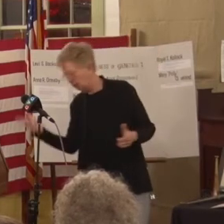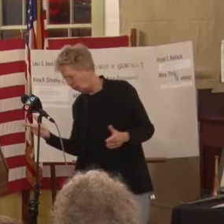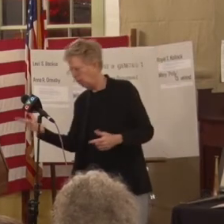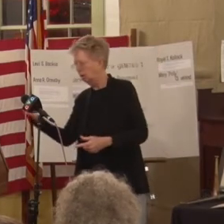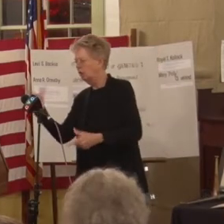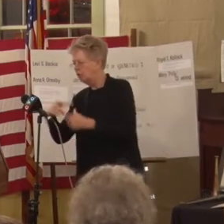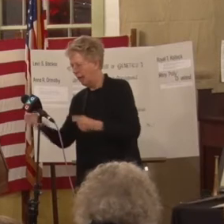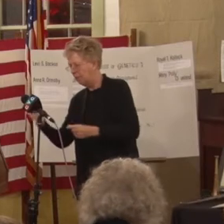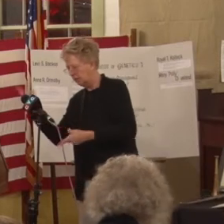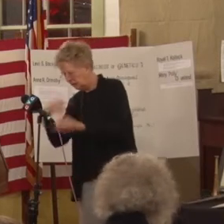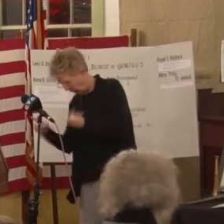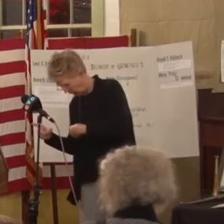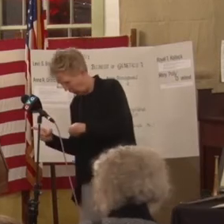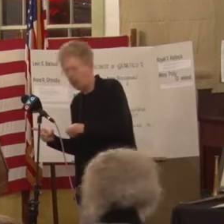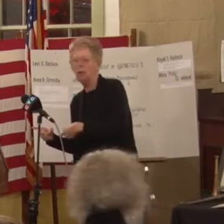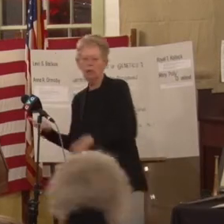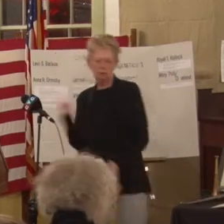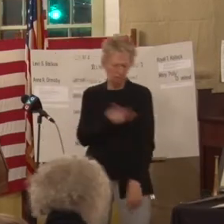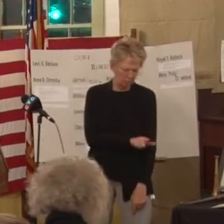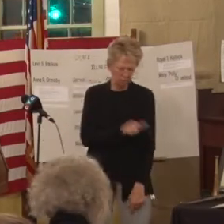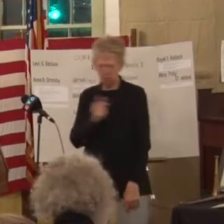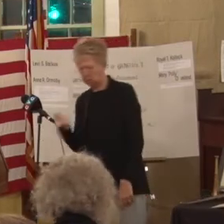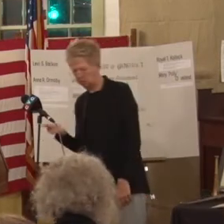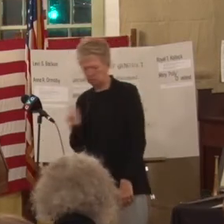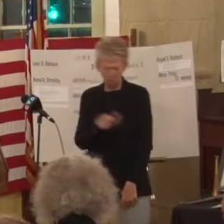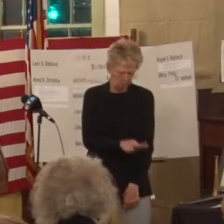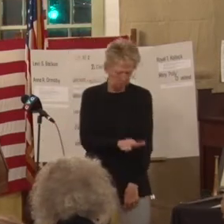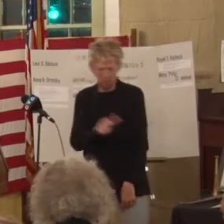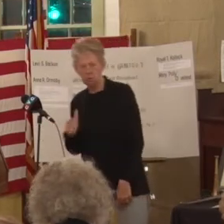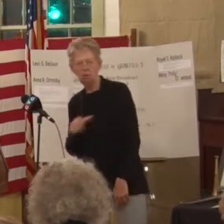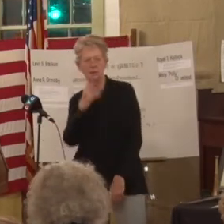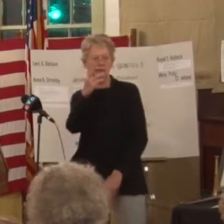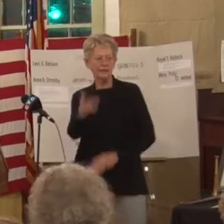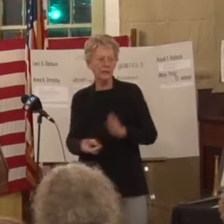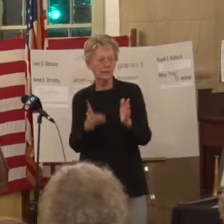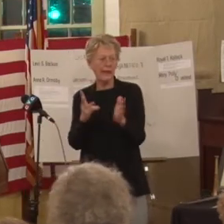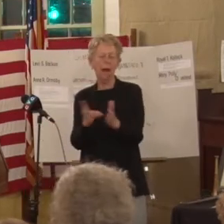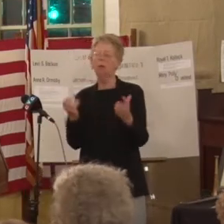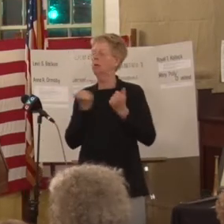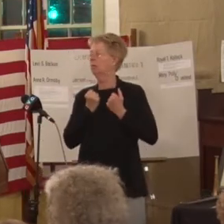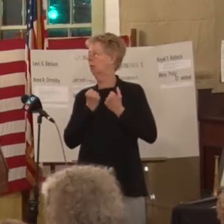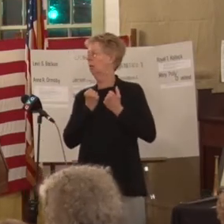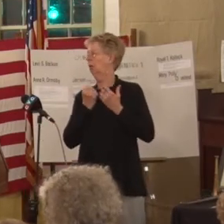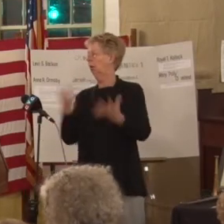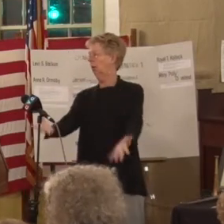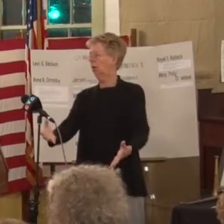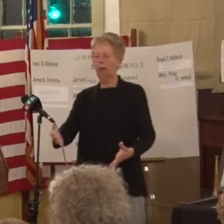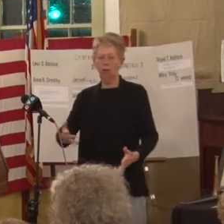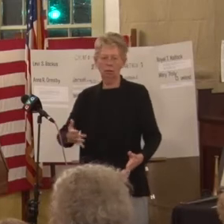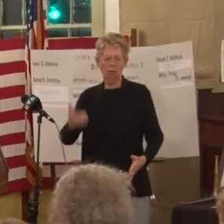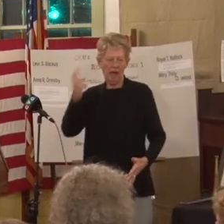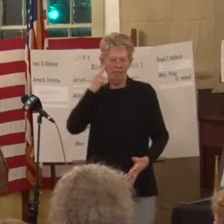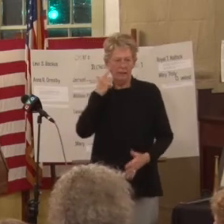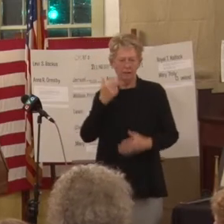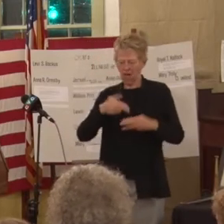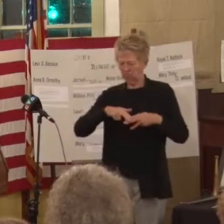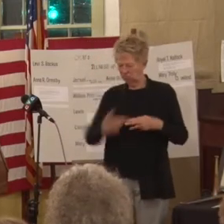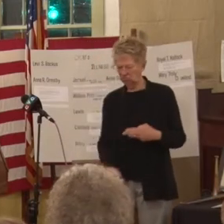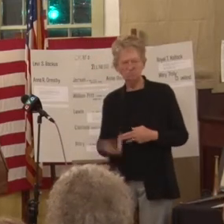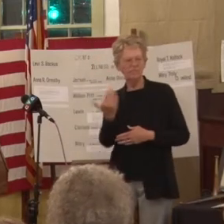after the six hours let me say oh lord I felt like I lost 15 pounds it